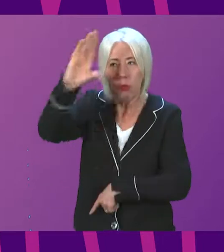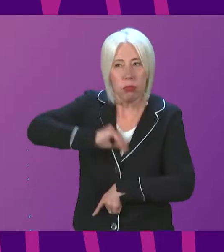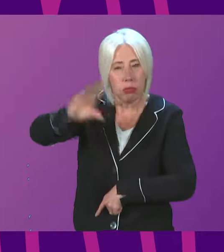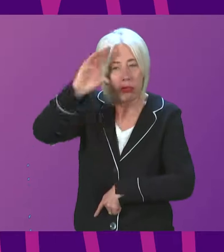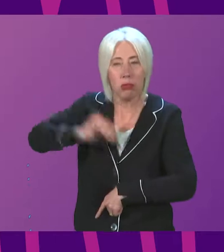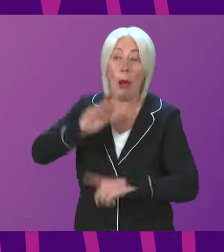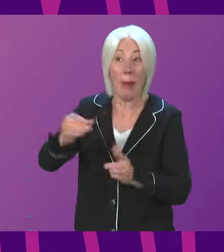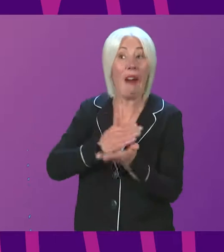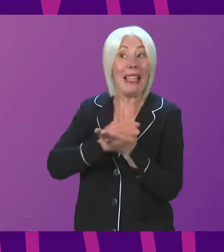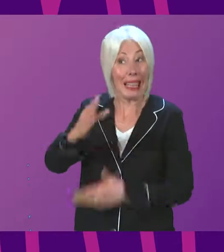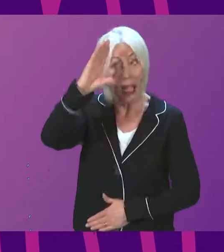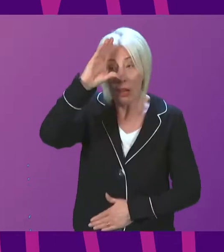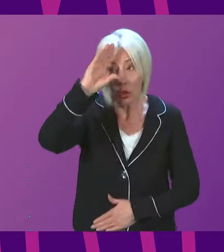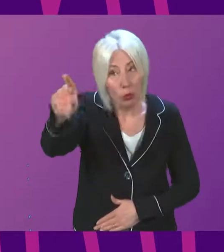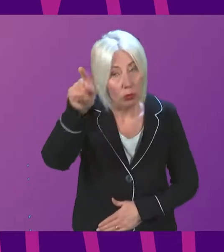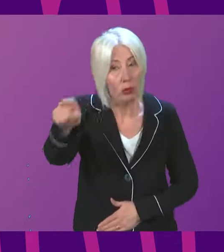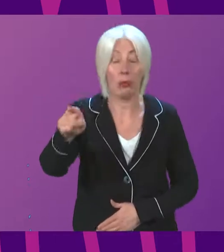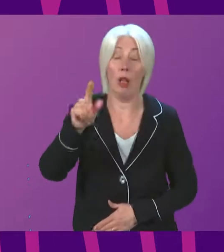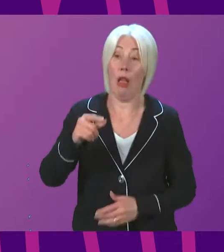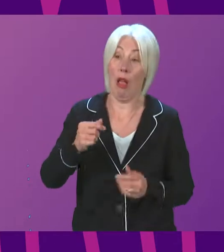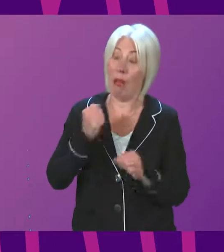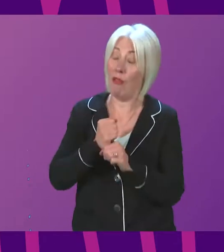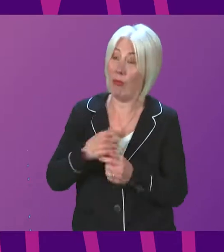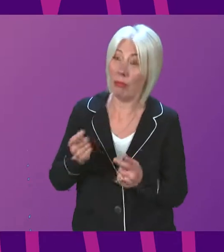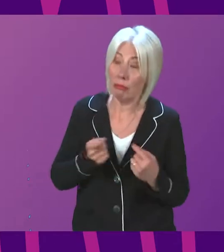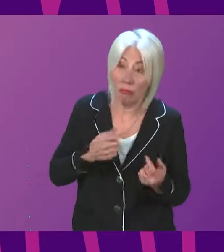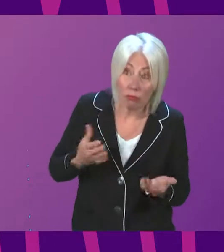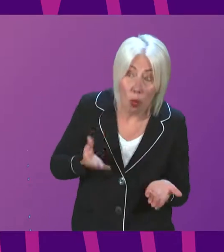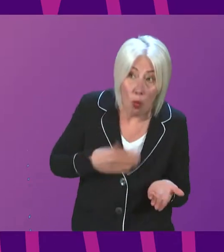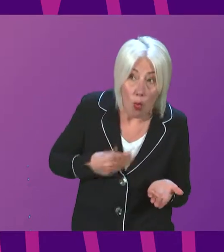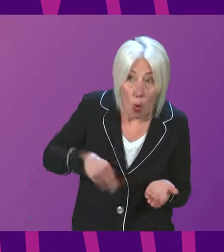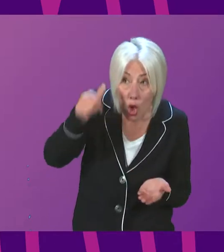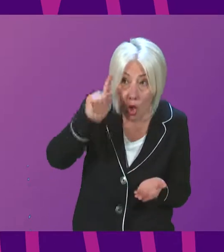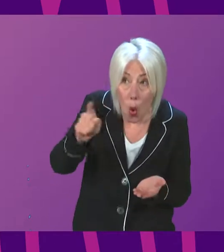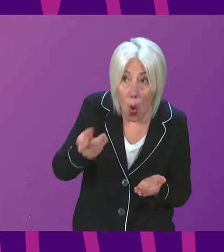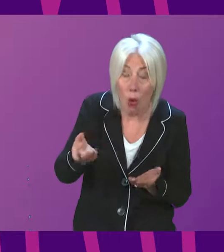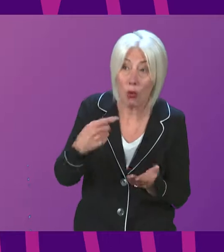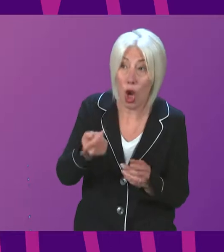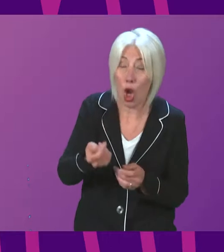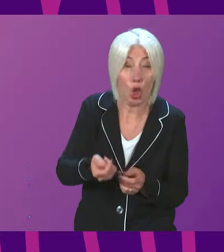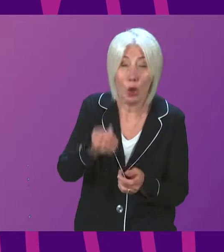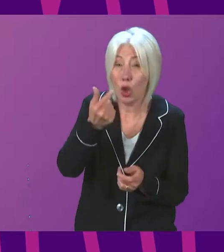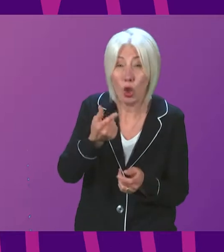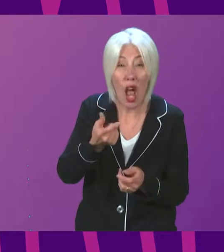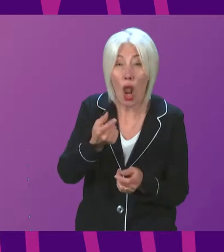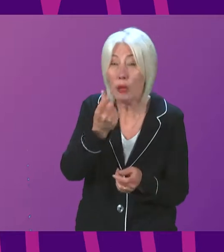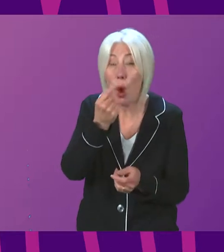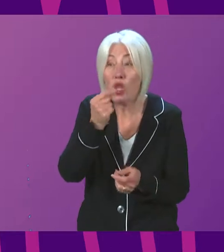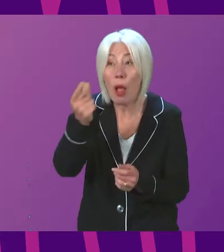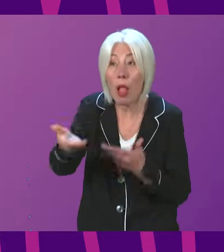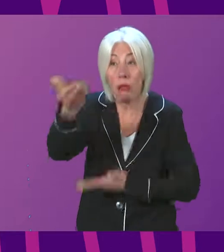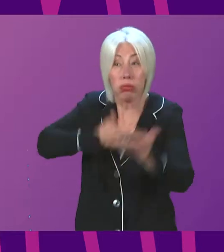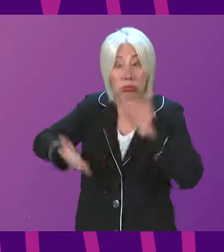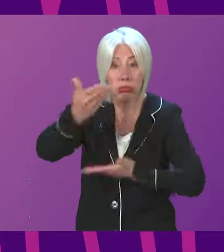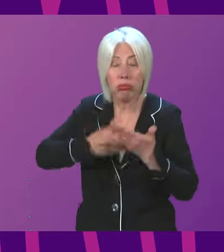clear to Lady Poole that the Government is anxious to hear conclusions from her inquiry at the earliest possible opportunity. But we